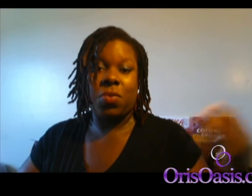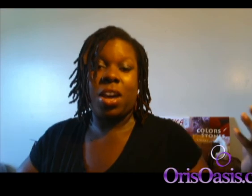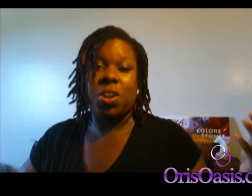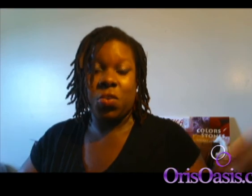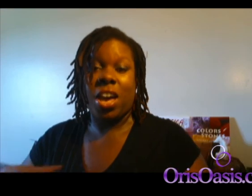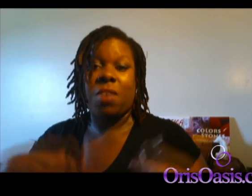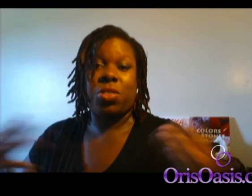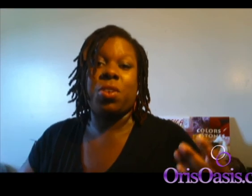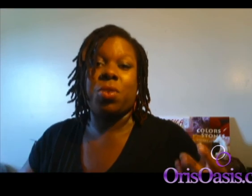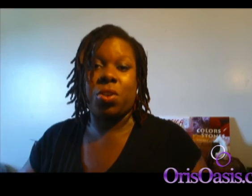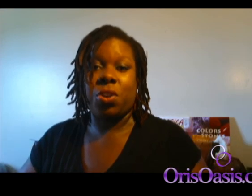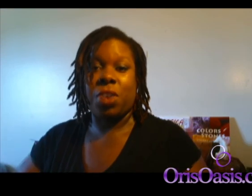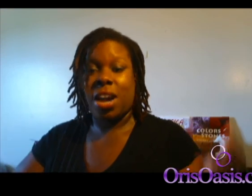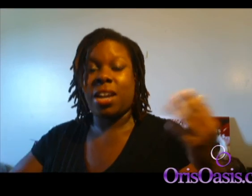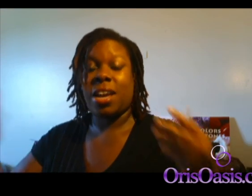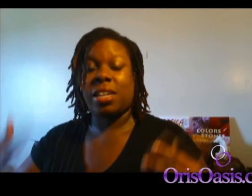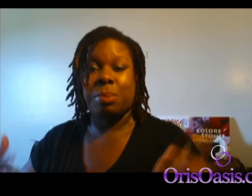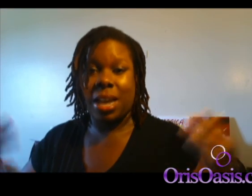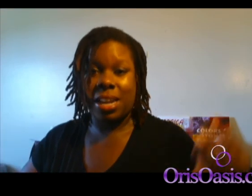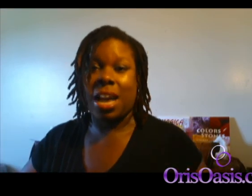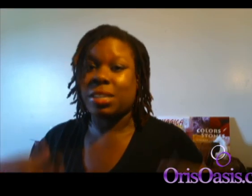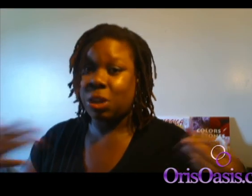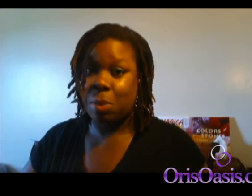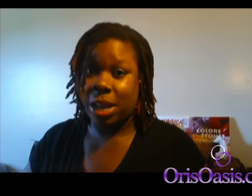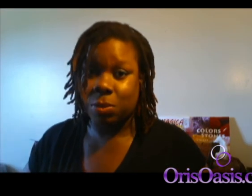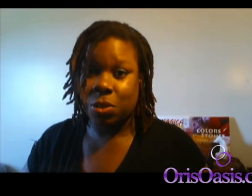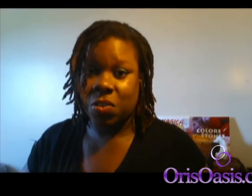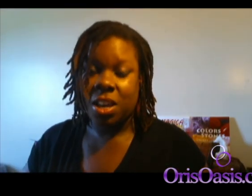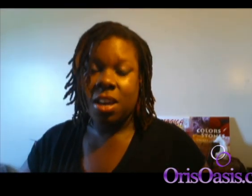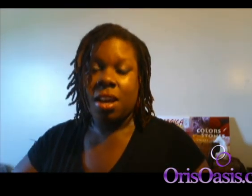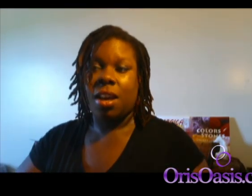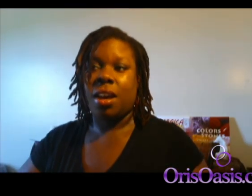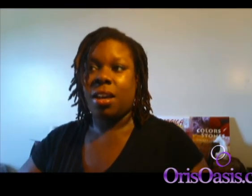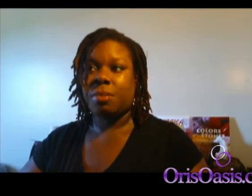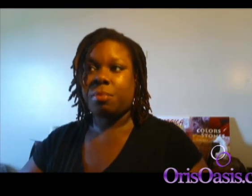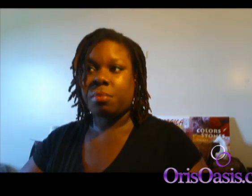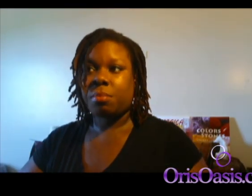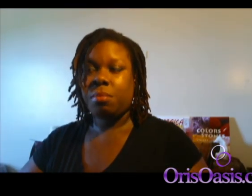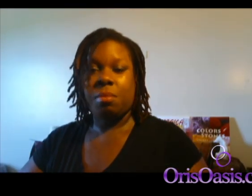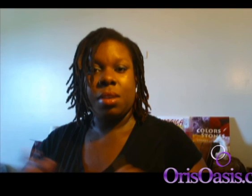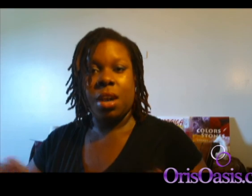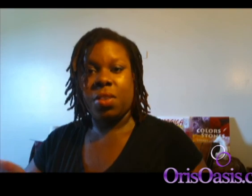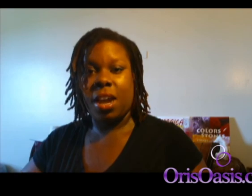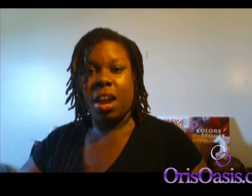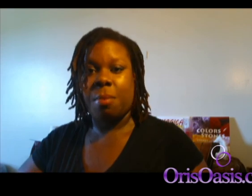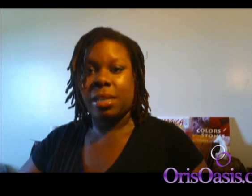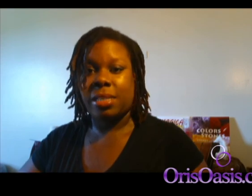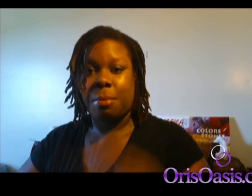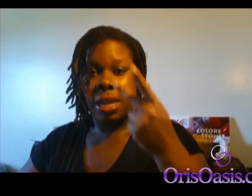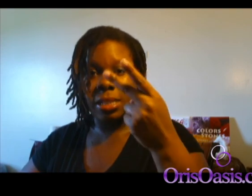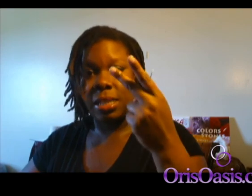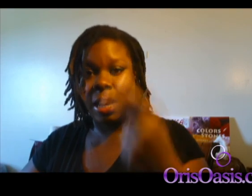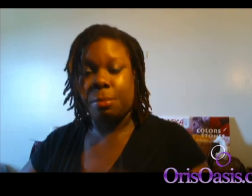I know, if I have a theory on it or an ideology behind it, I'll share mine with you. Uh, other than that, everybody stay blessed and peace.